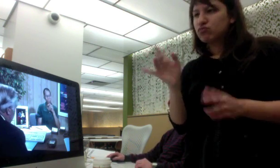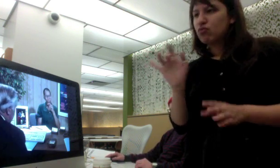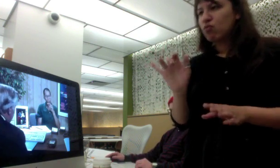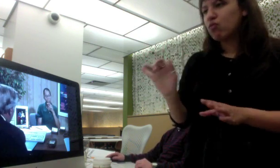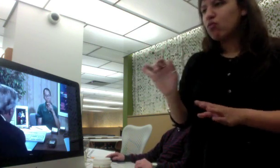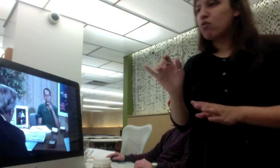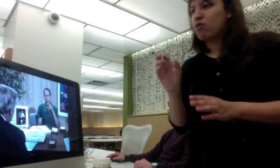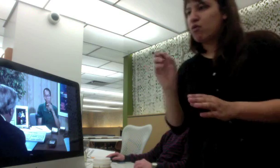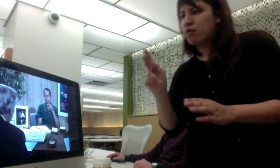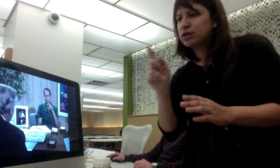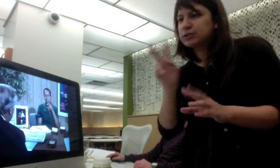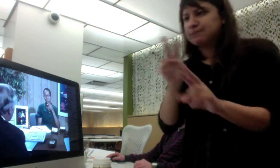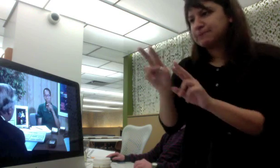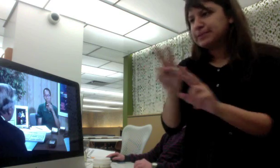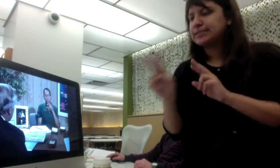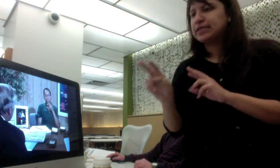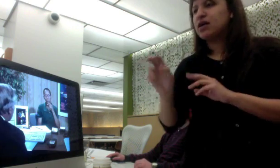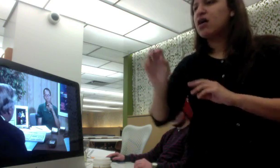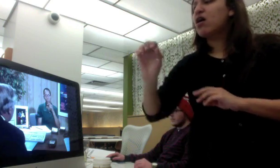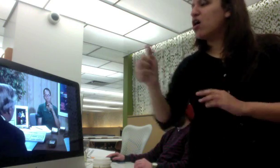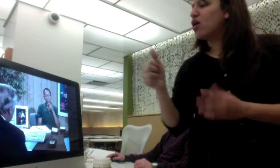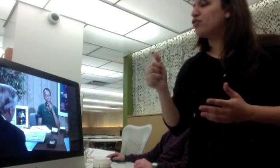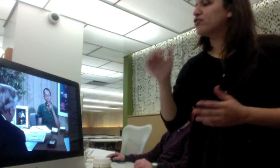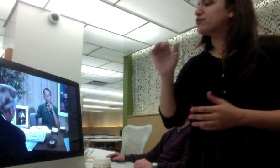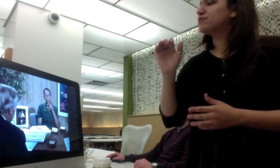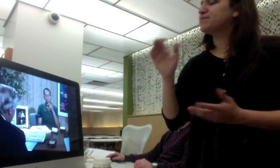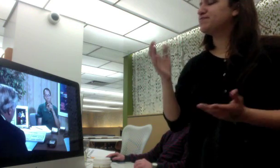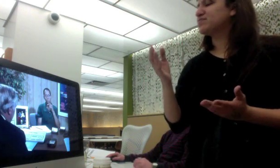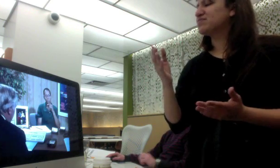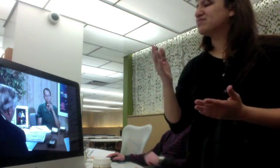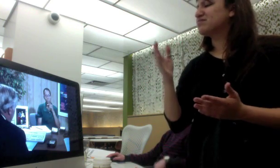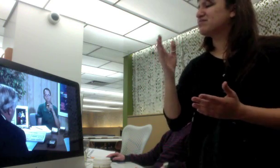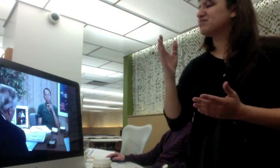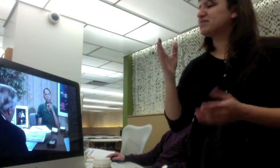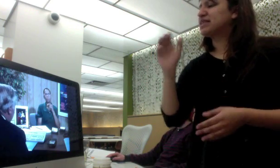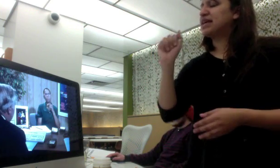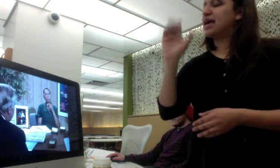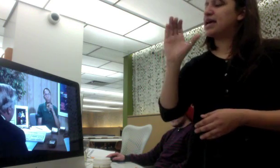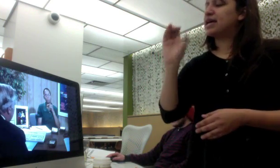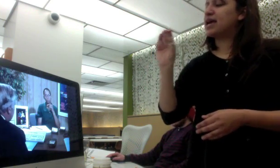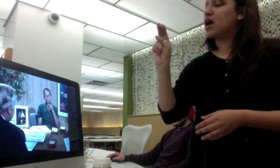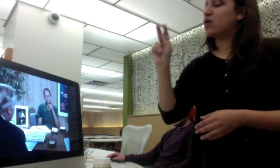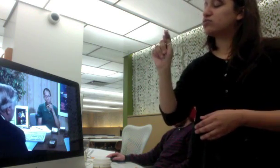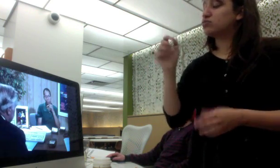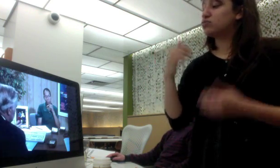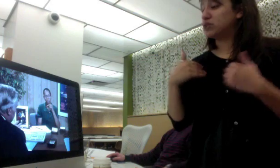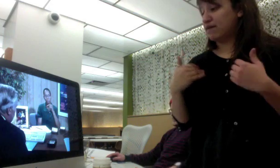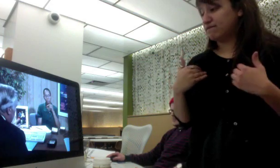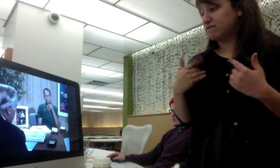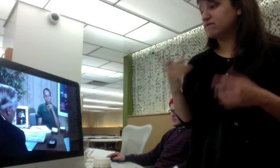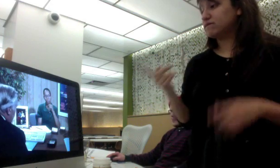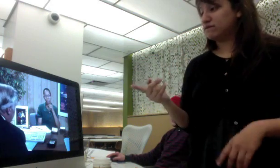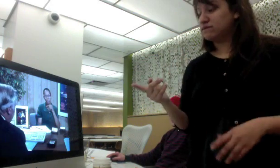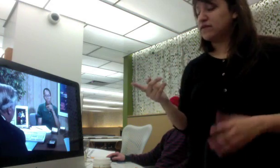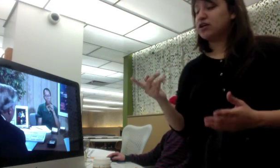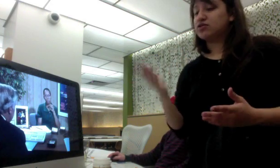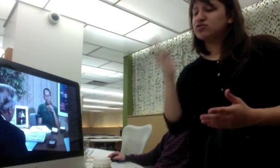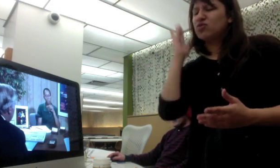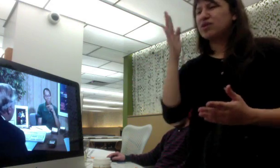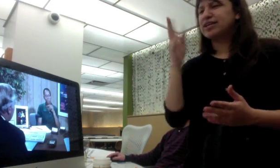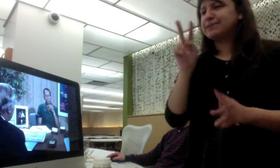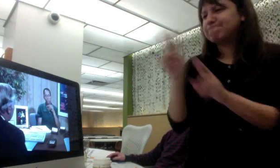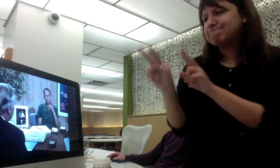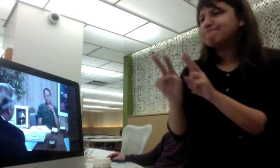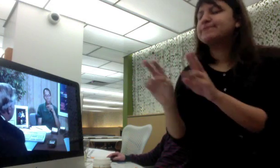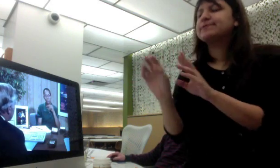any charge accounts or any other type of accounts you have and it takes people in place from